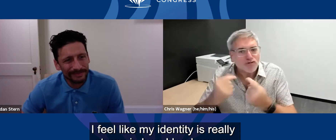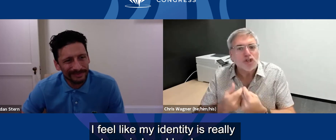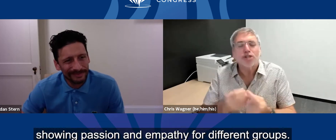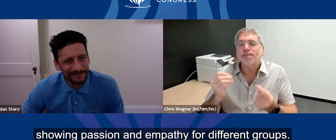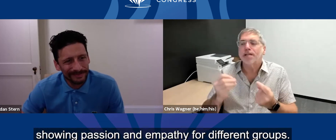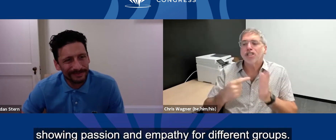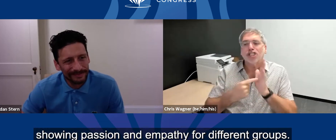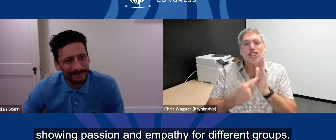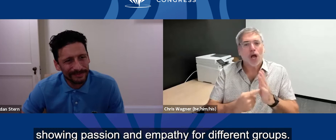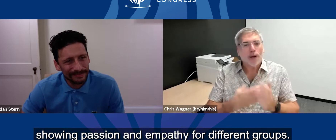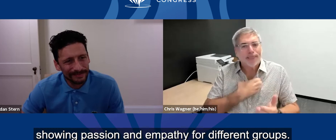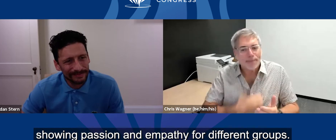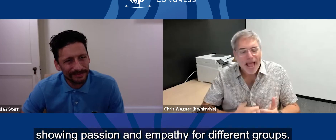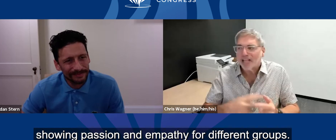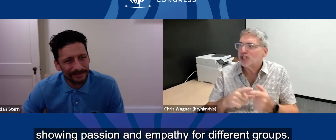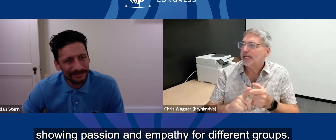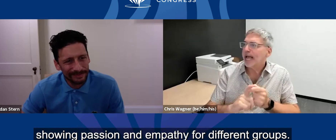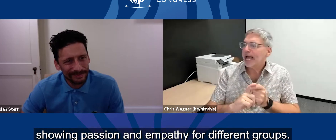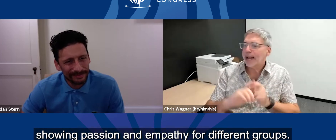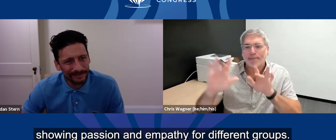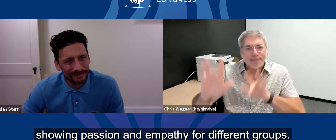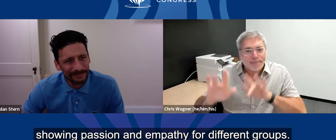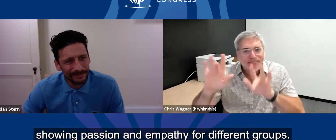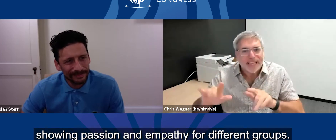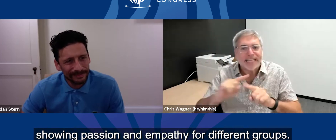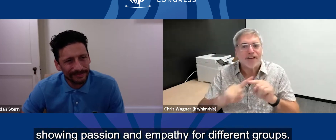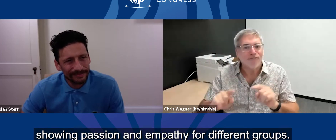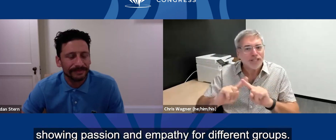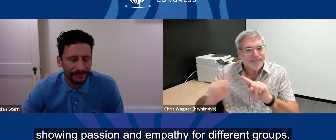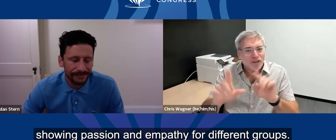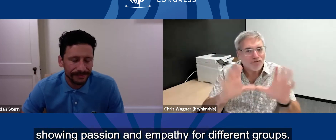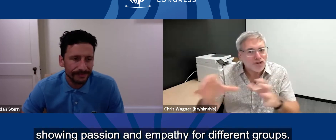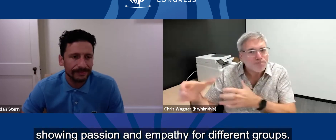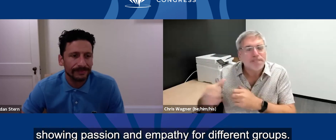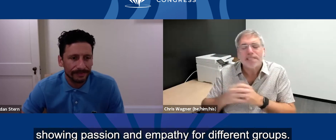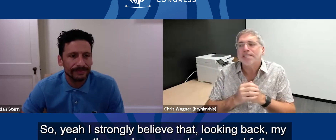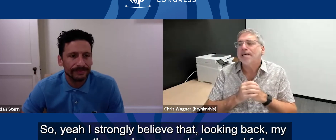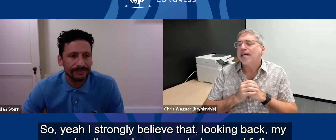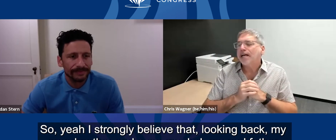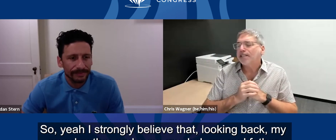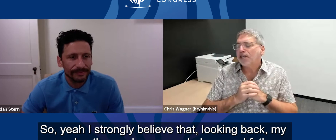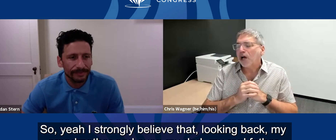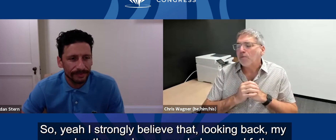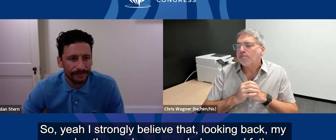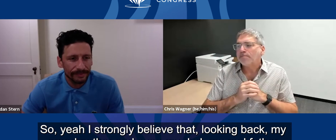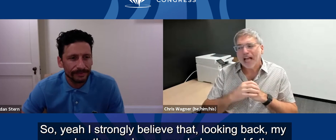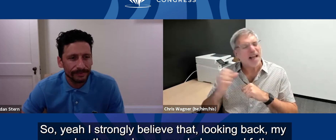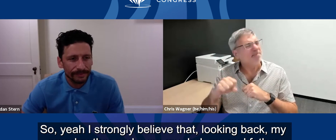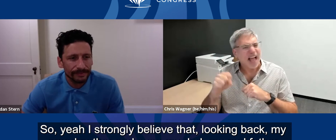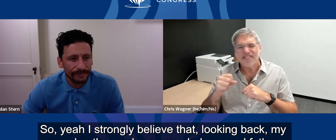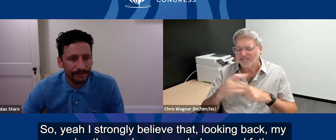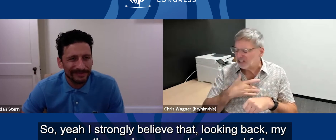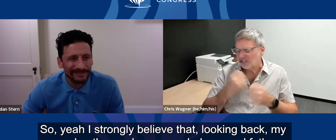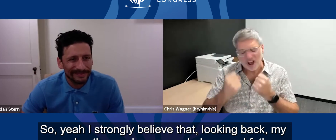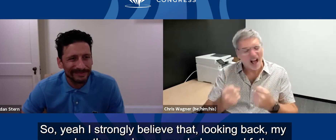Showing passion and empathy for different groups all across the board. So yeah, I strongly believe